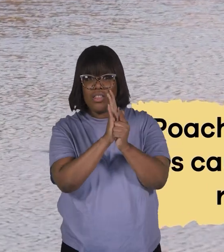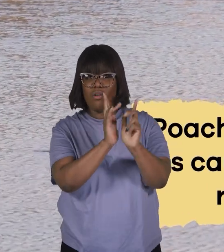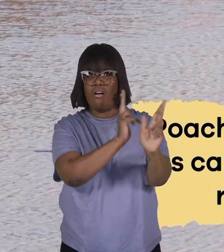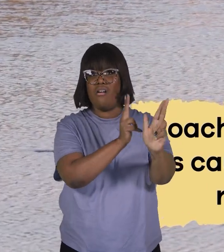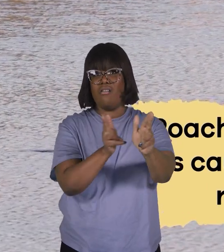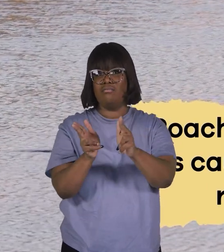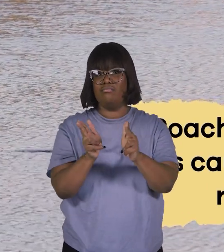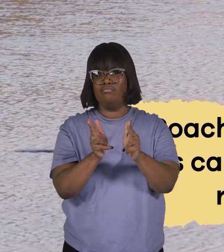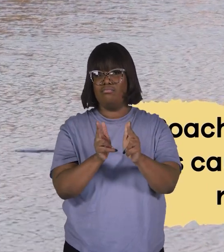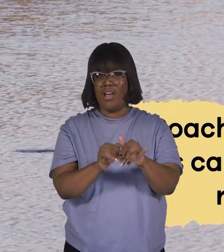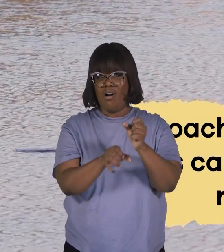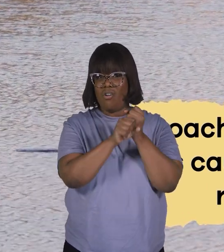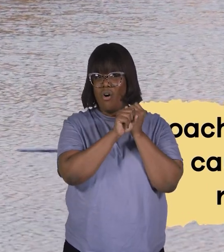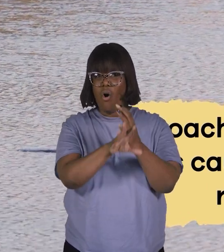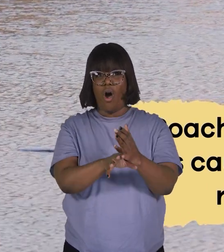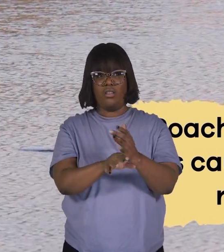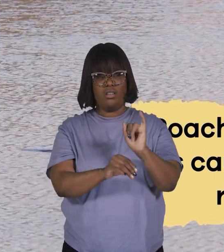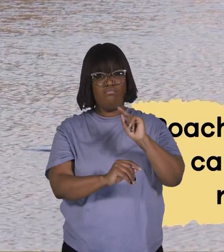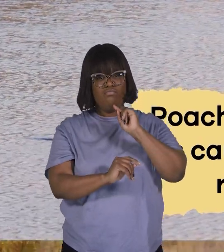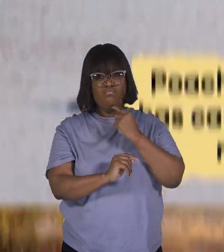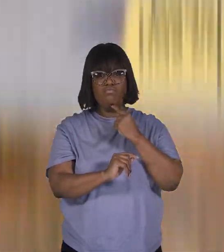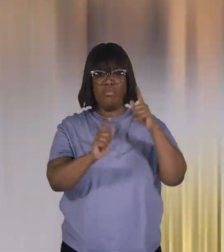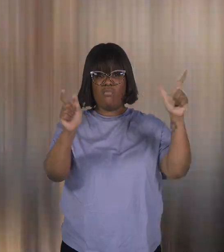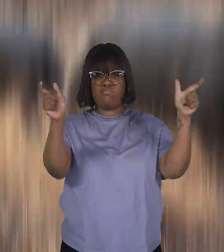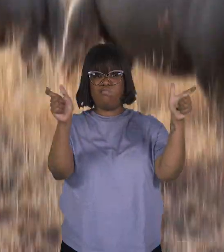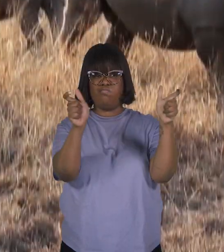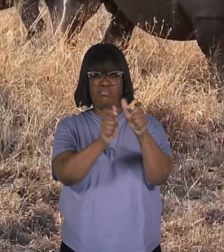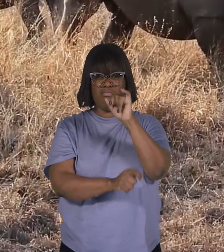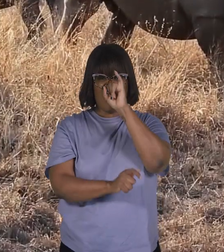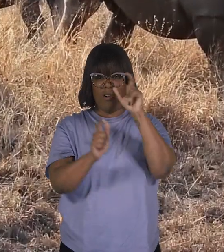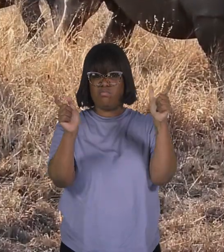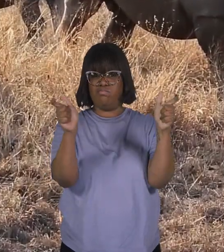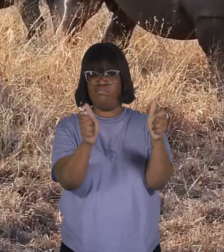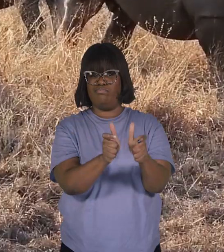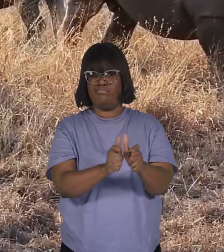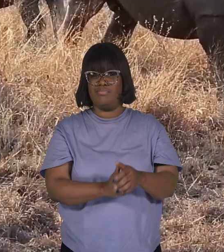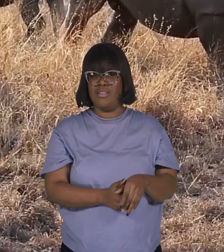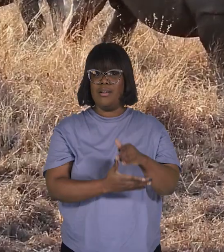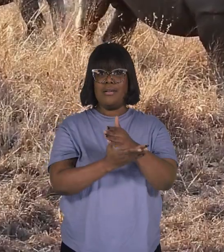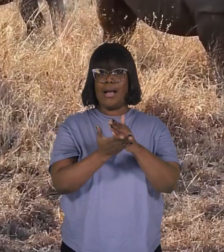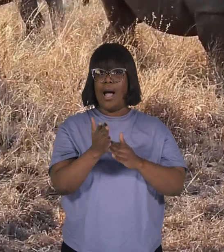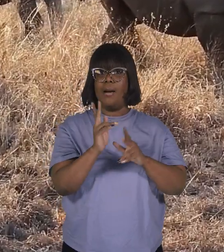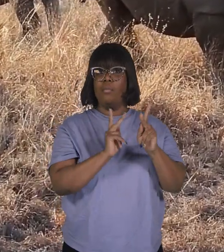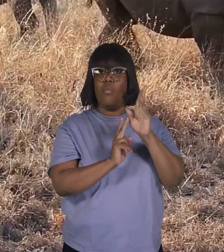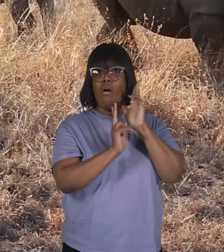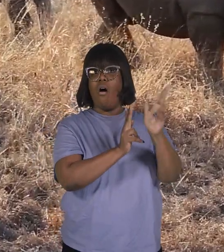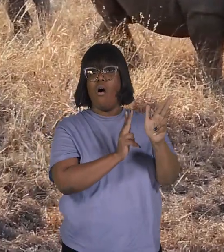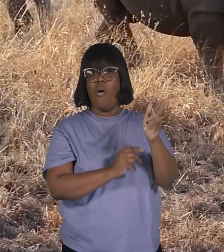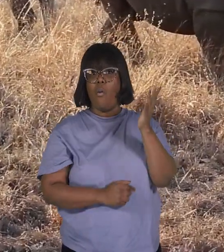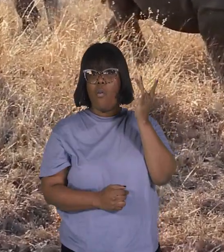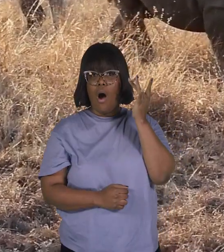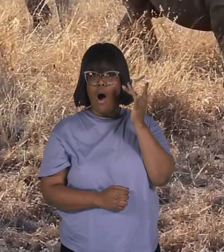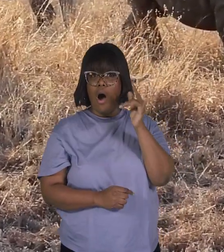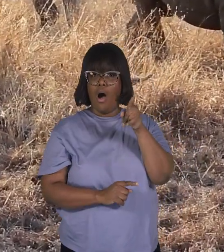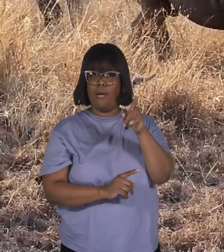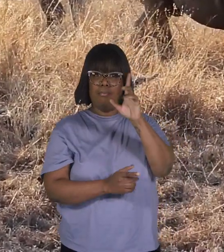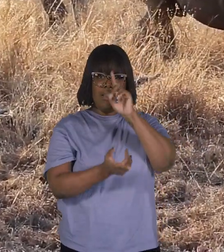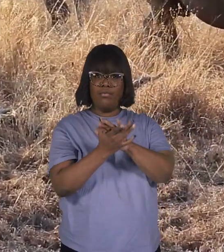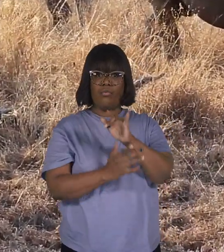severe decline in rhino populations. Some people hunt them because they believe that rhino horns have unique, almost